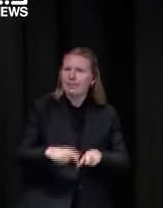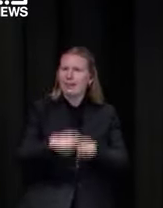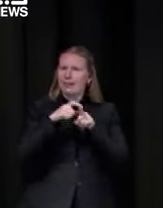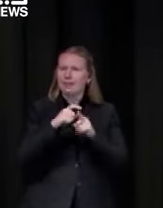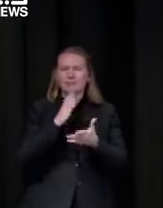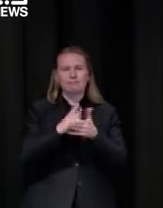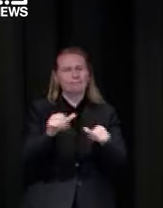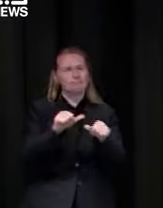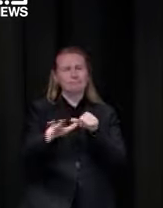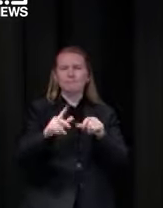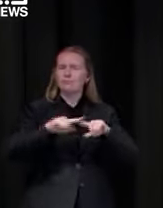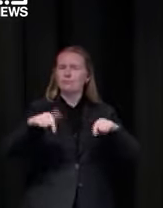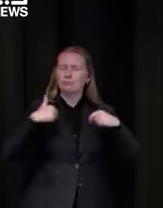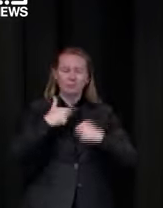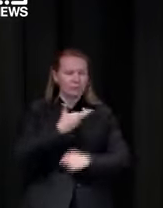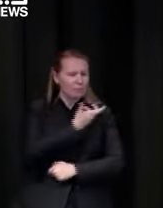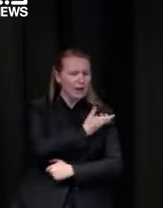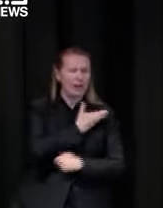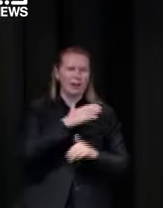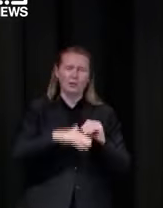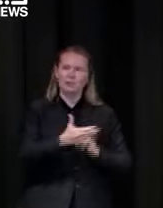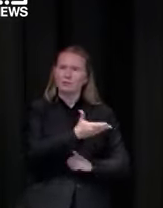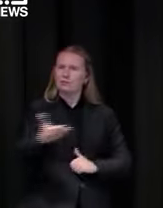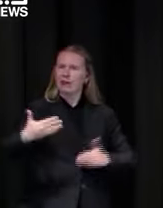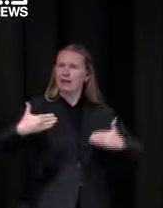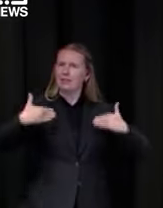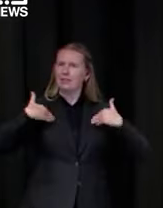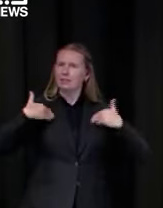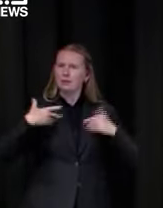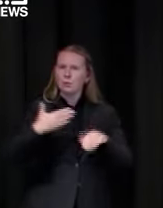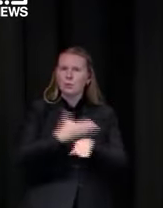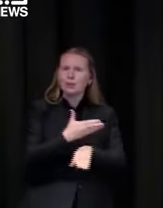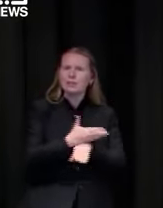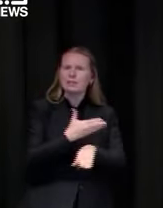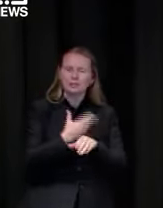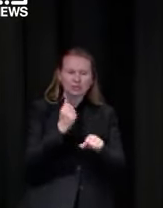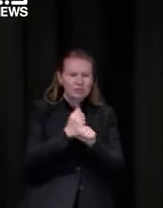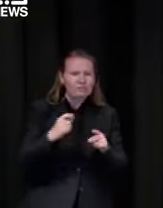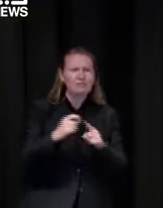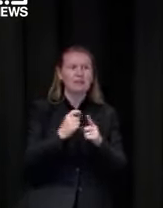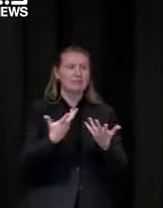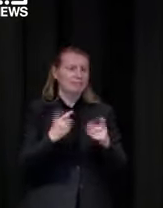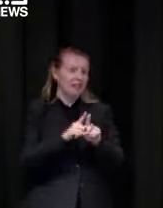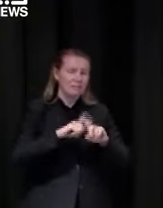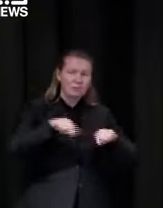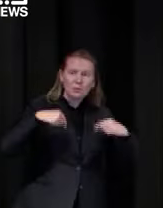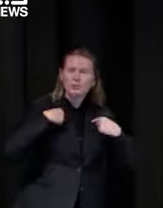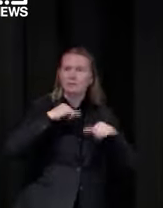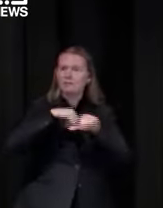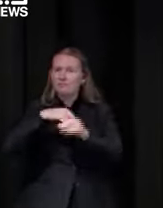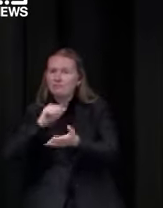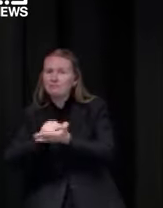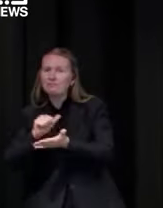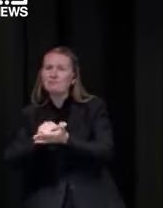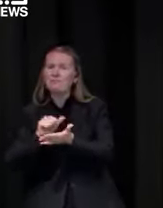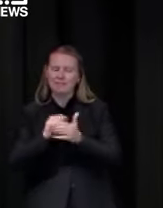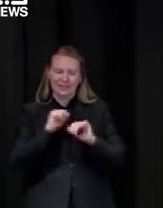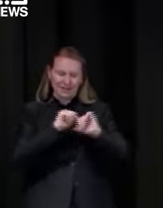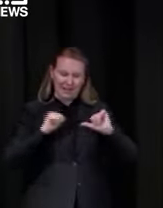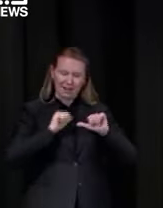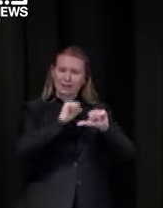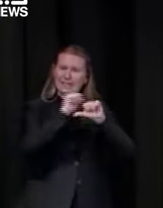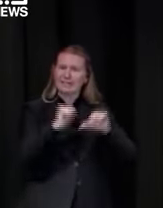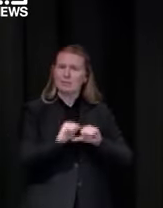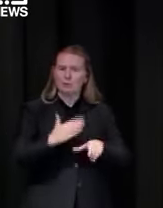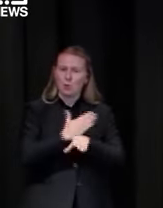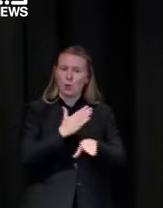job we're proud of them we're grateful to them they've got a lot more jobs to do so do we so to community pharmacy this is the system we have and now we just got